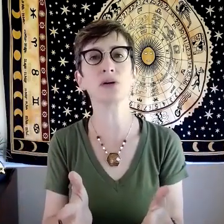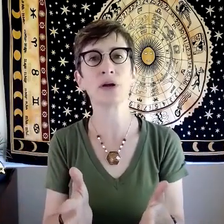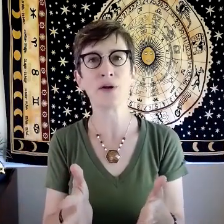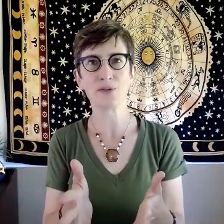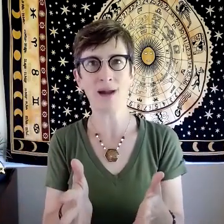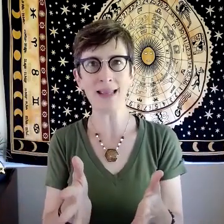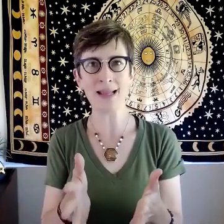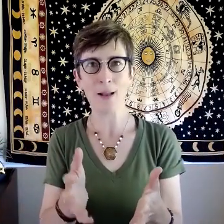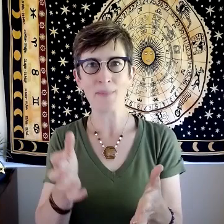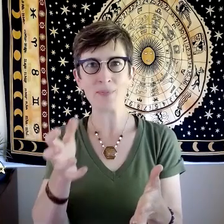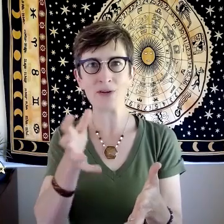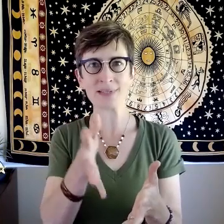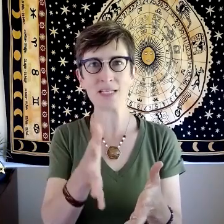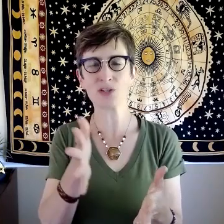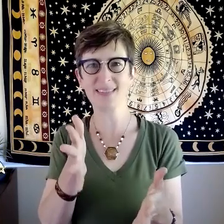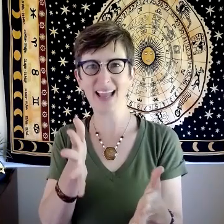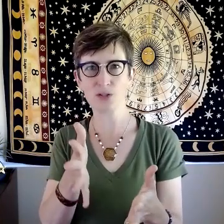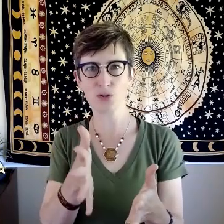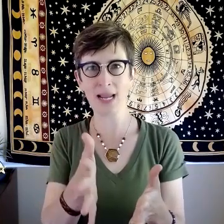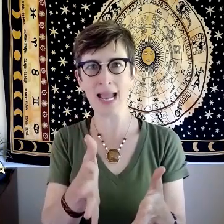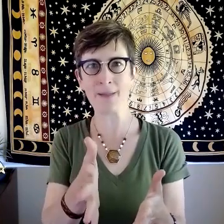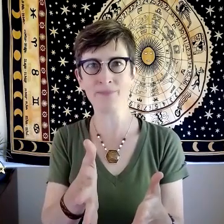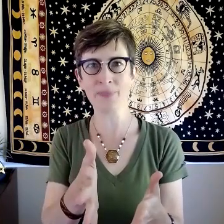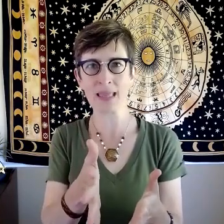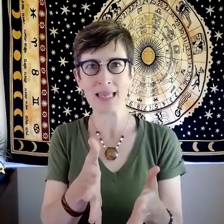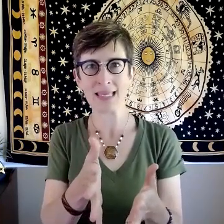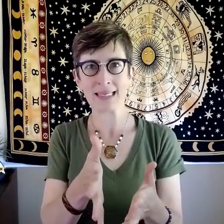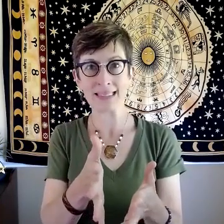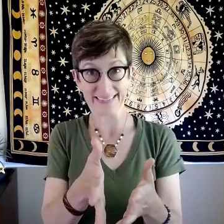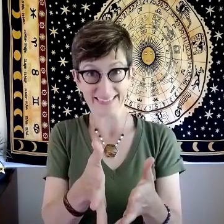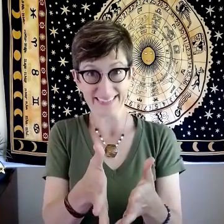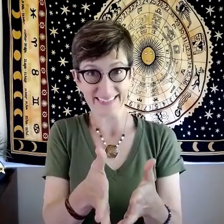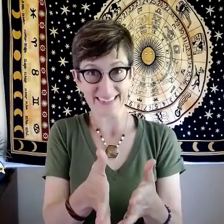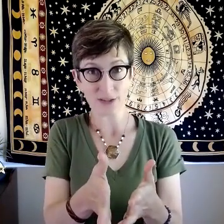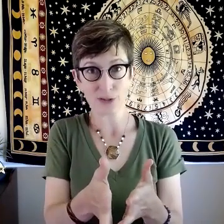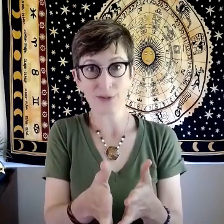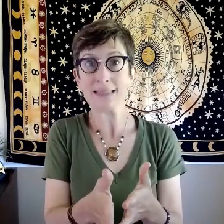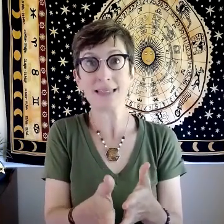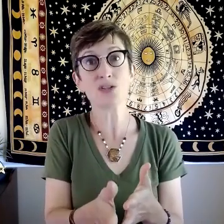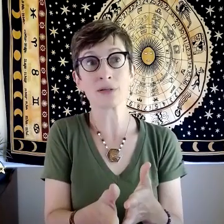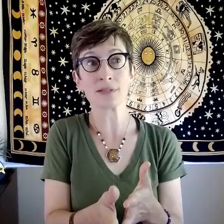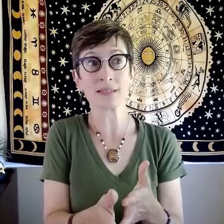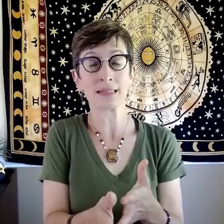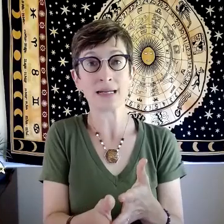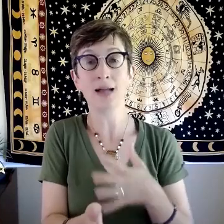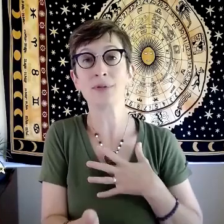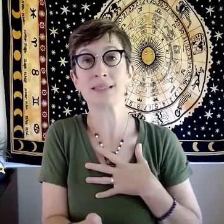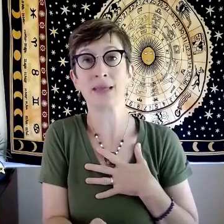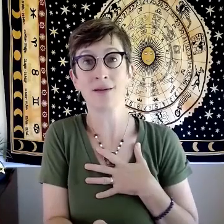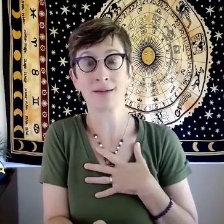right maybe you're a teacher and that's your jam great teachers I would submit our